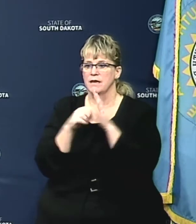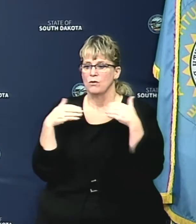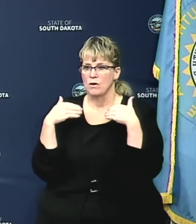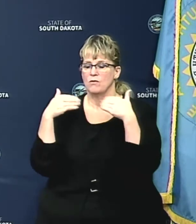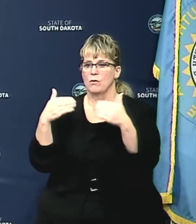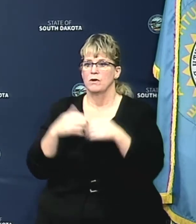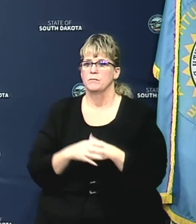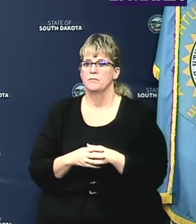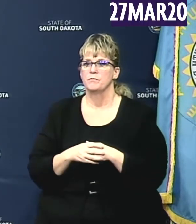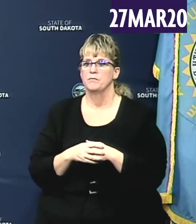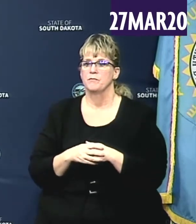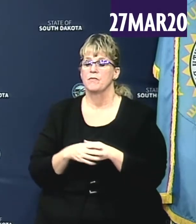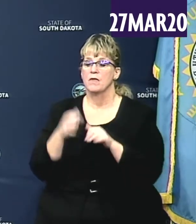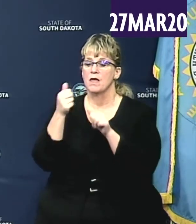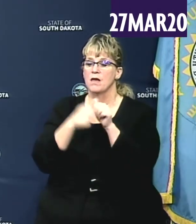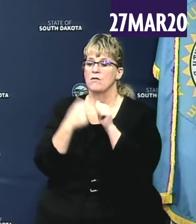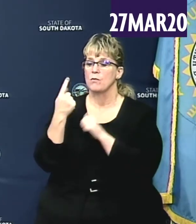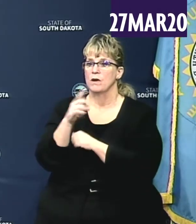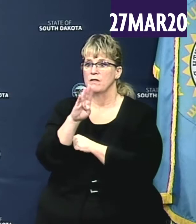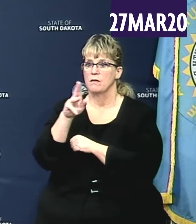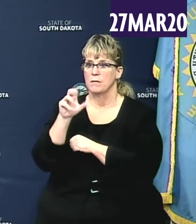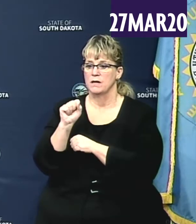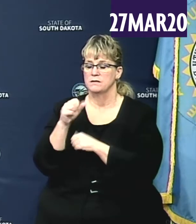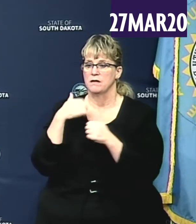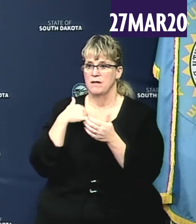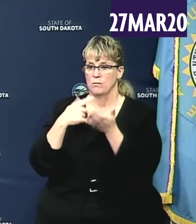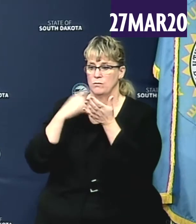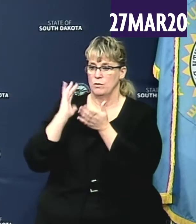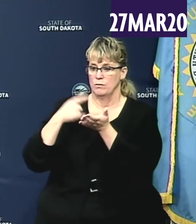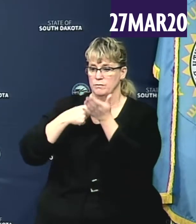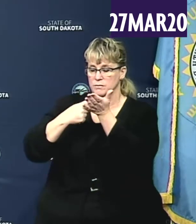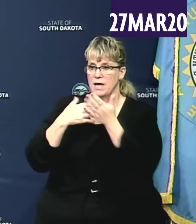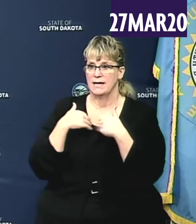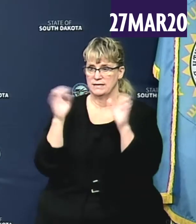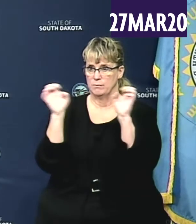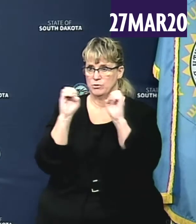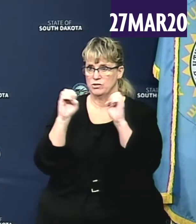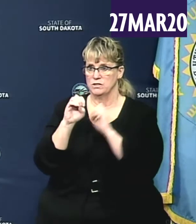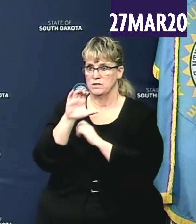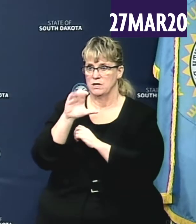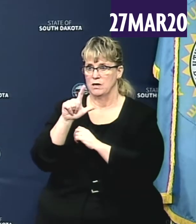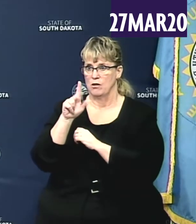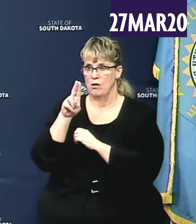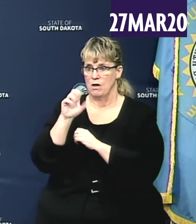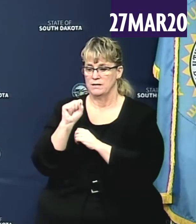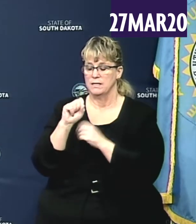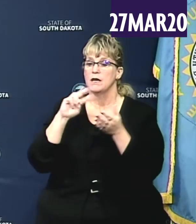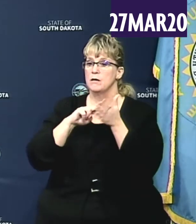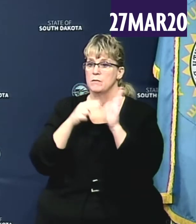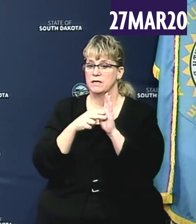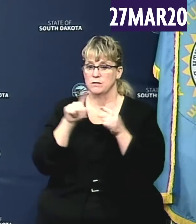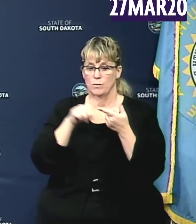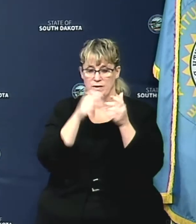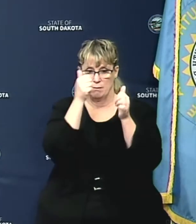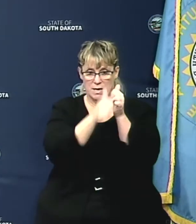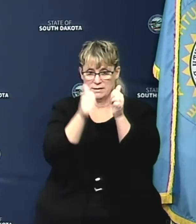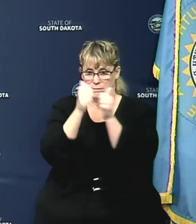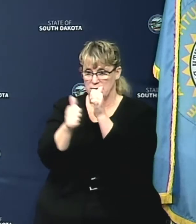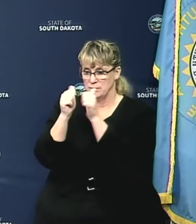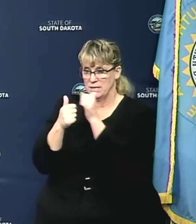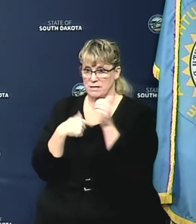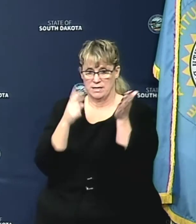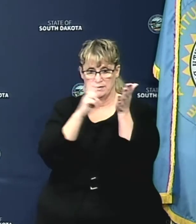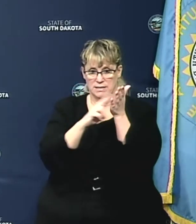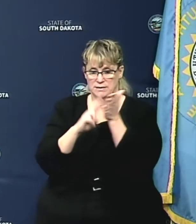12th. Every single one of the bills that we are bringing has an emergency clause on it. That means that as soon as they do pass them and I